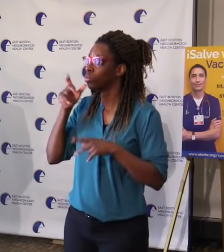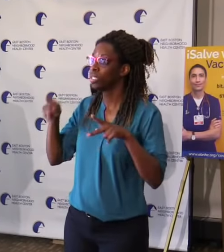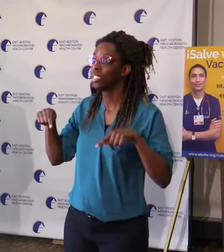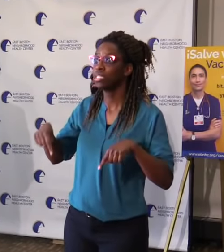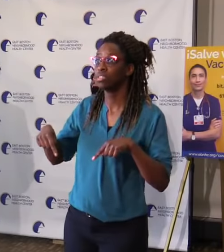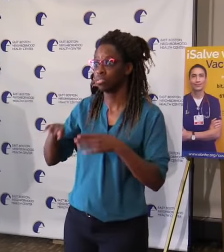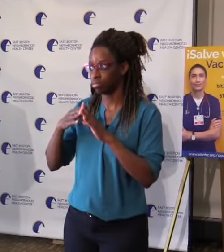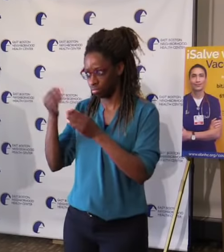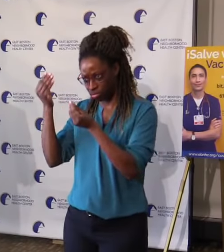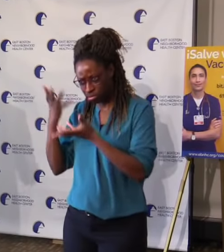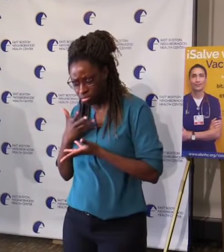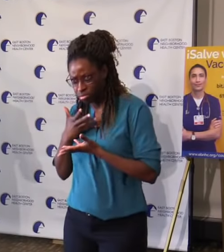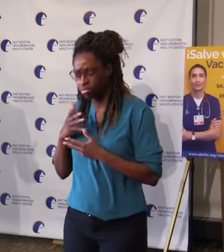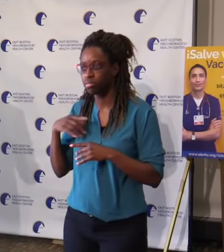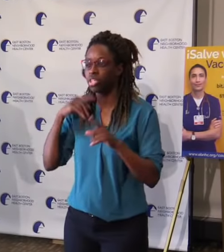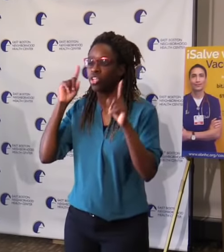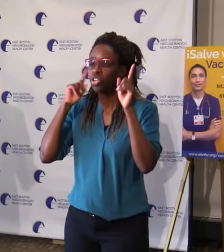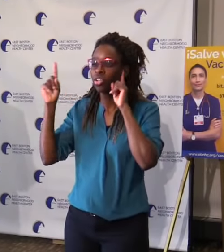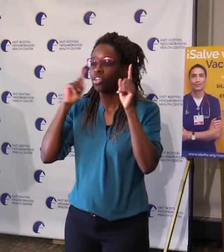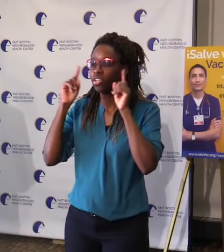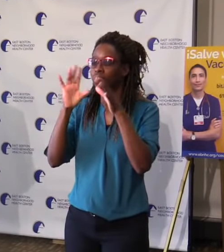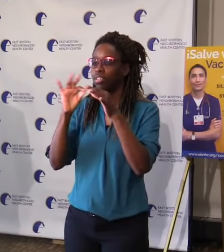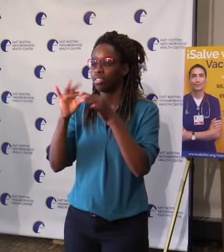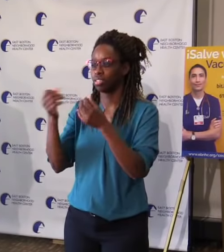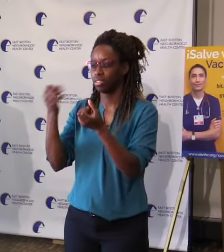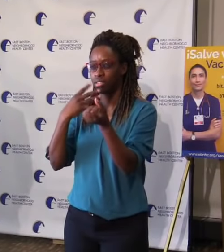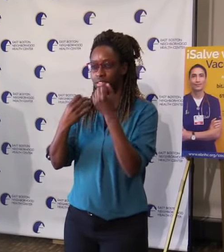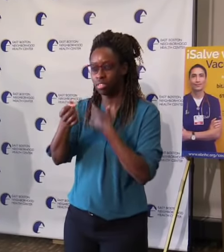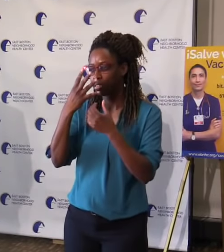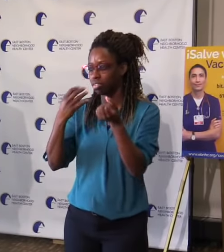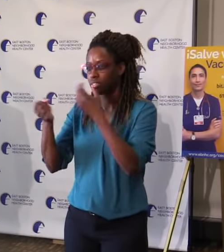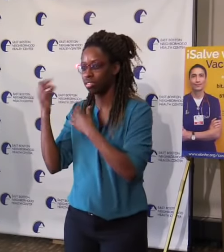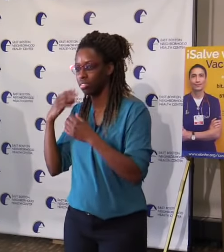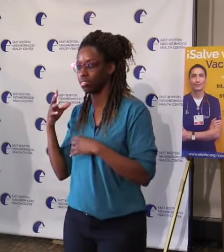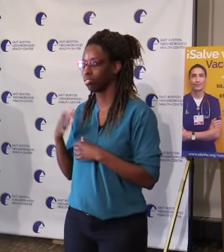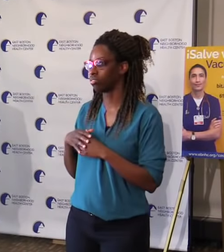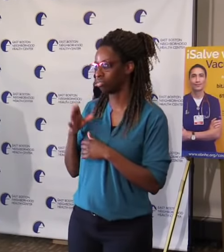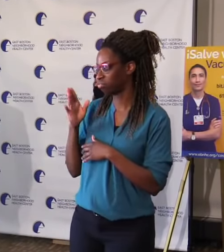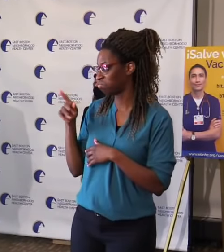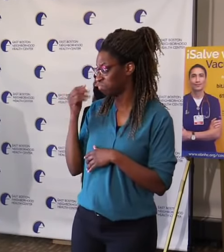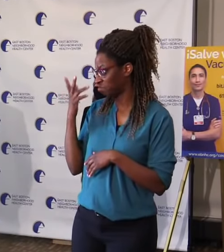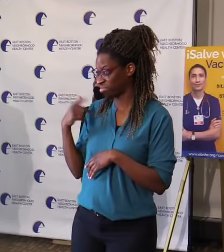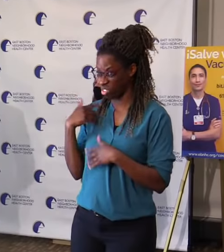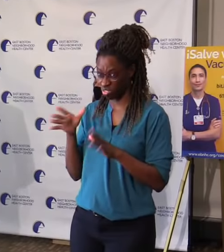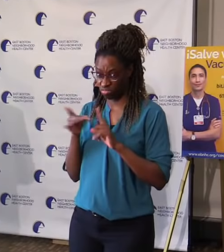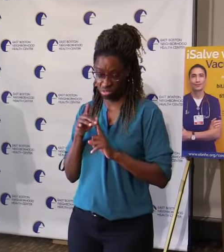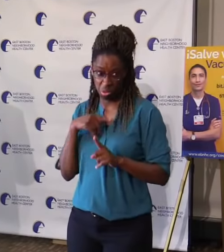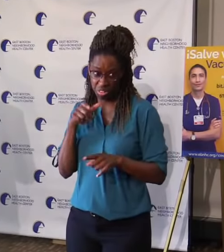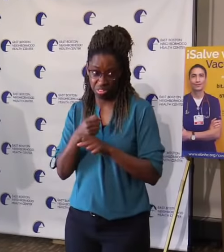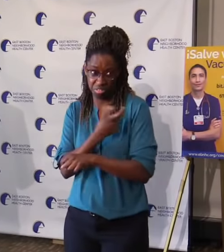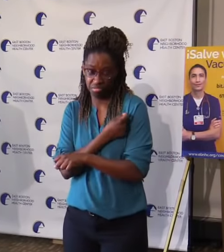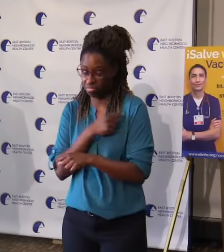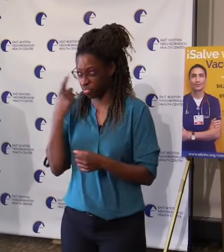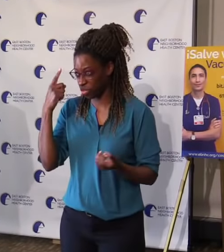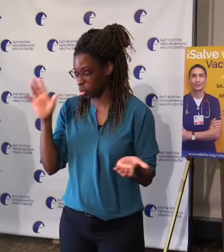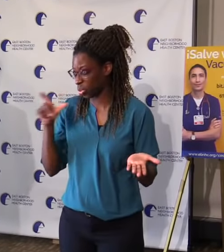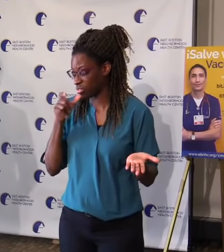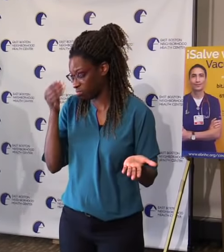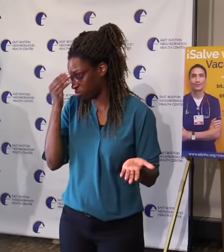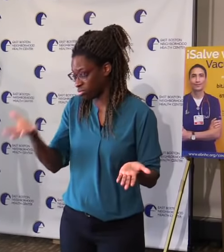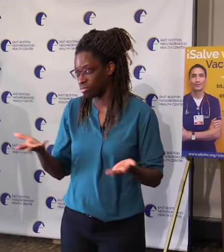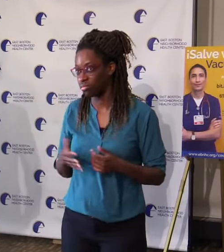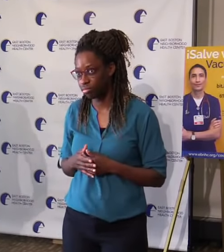saying, well, I had COVID, so I don't need to get a vaccine. I'm protected.